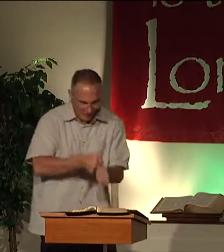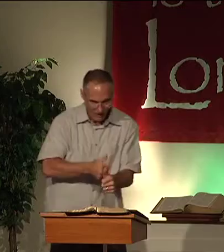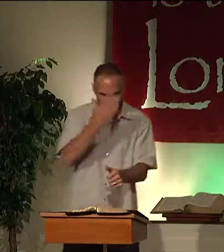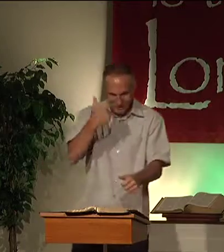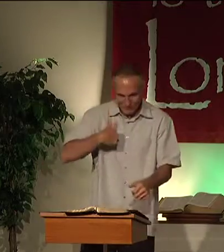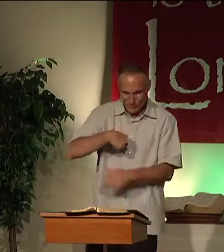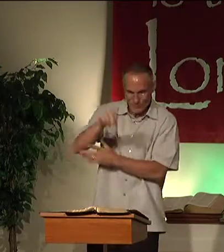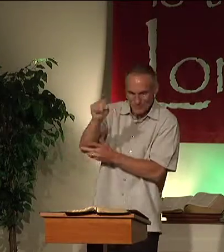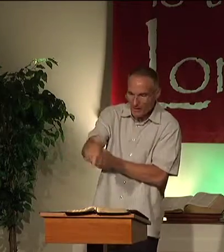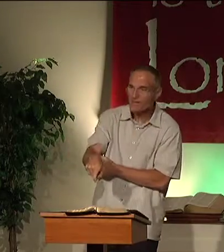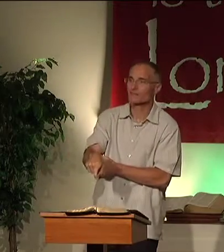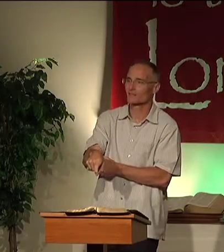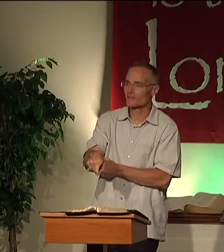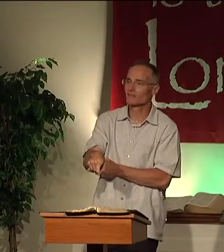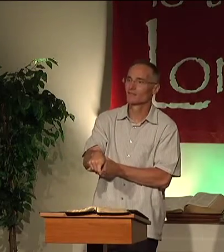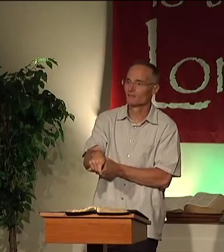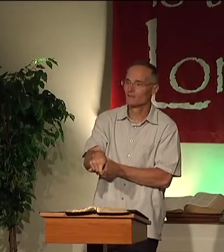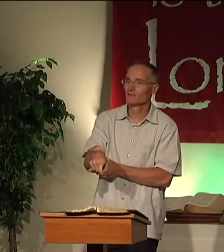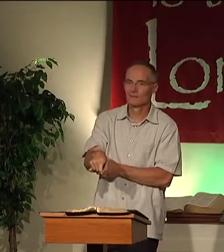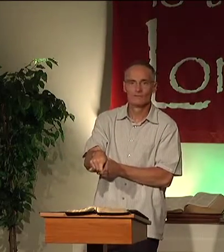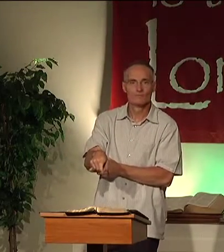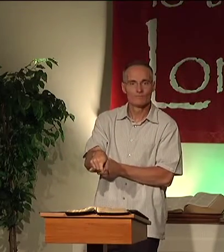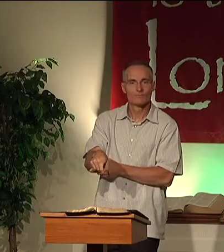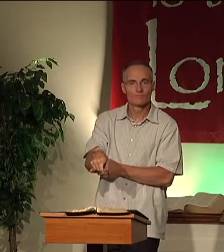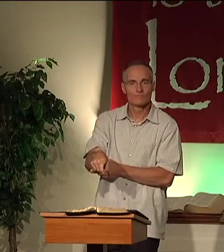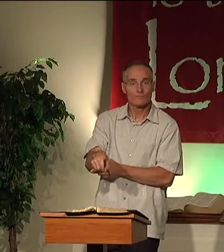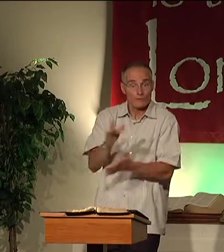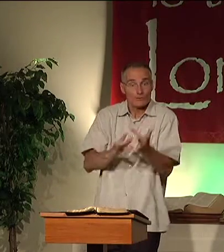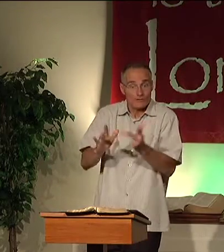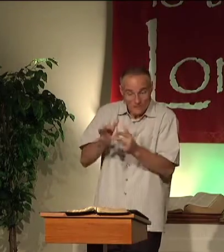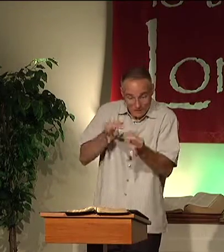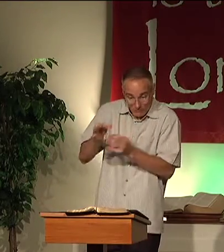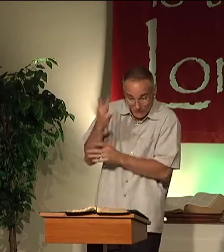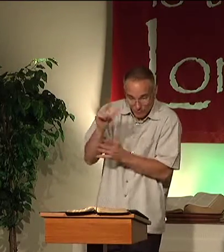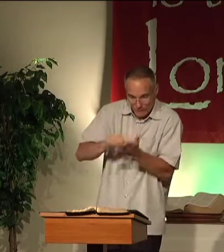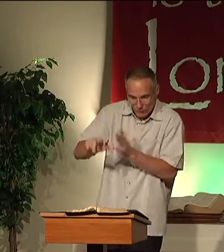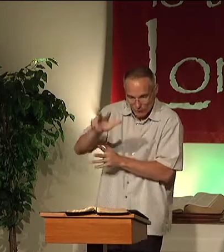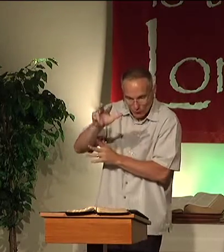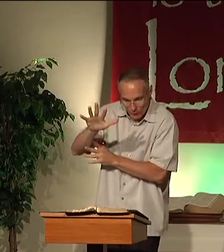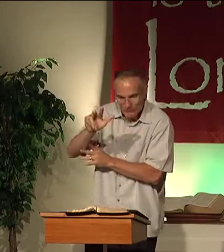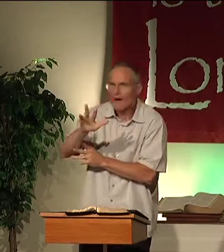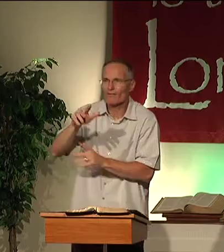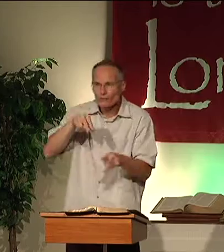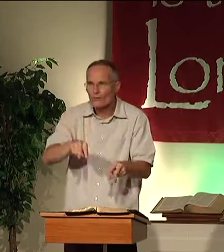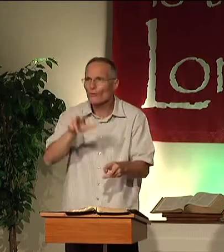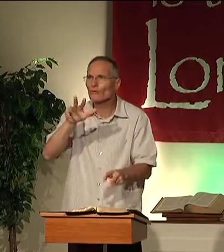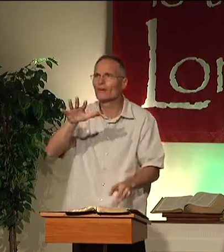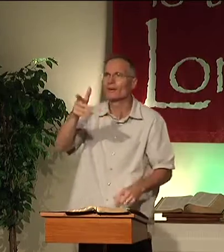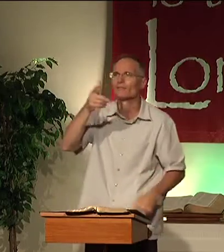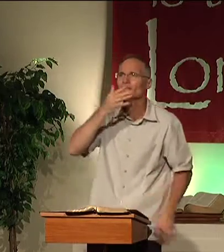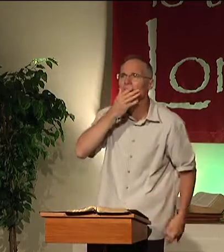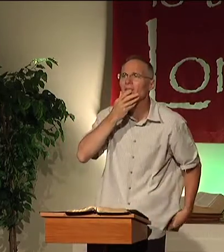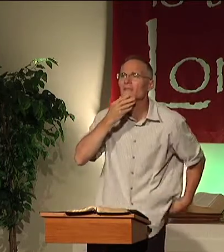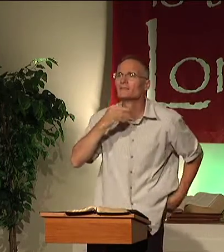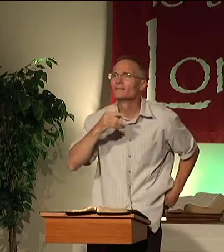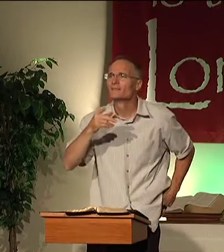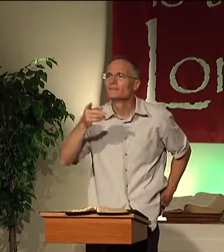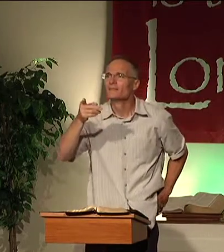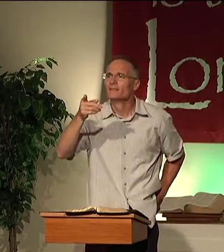We follow because we must. Jesus explained why in verse 35. Take a look at verse